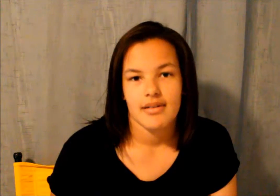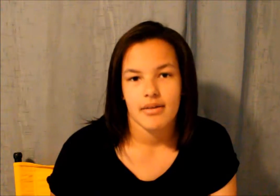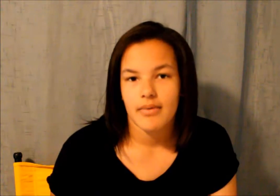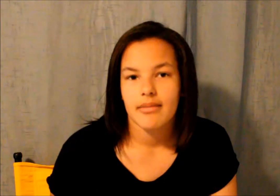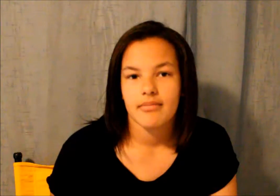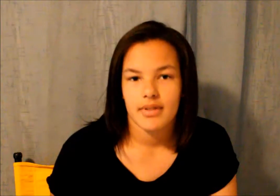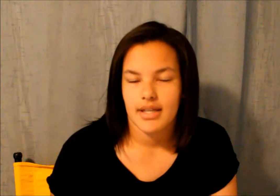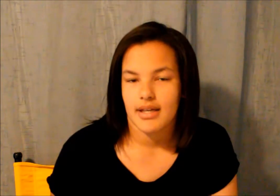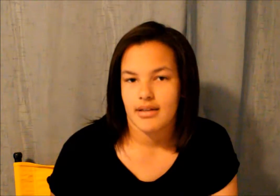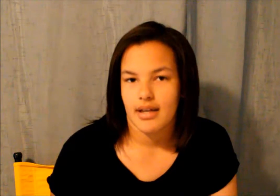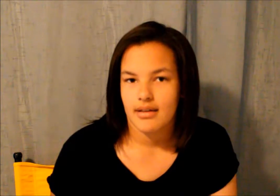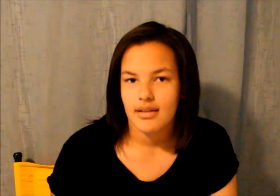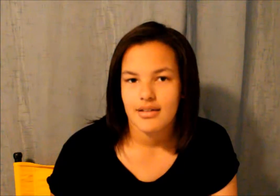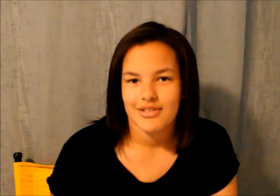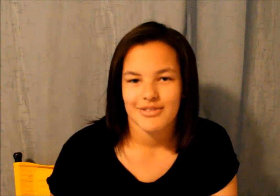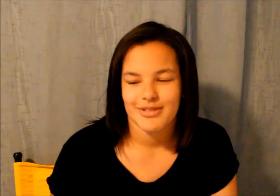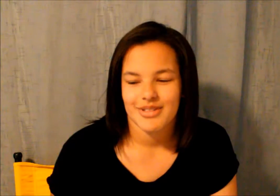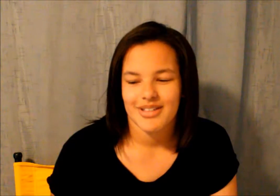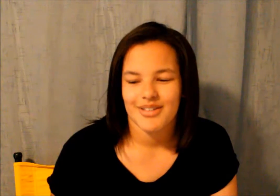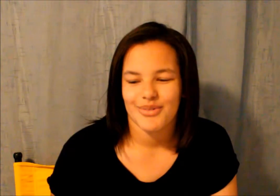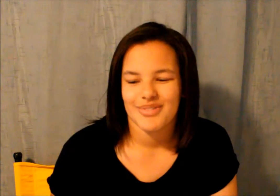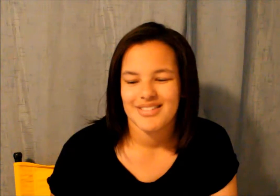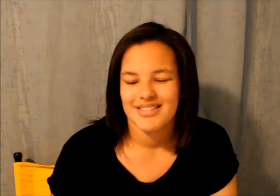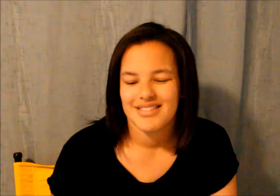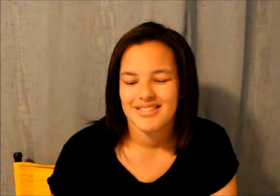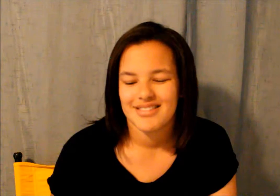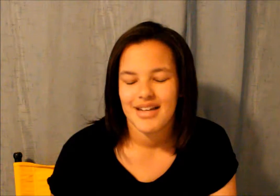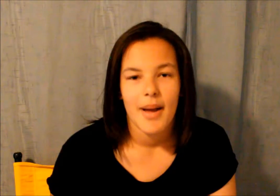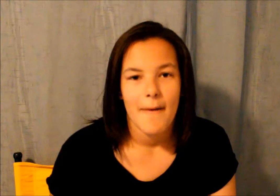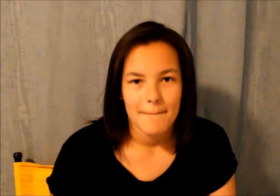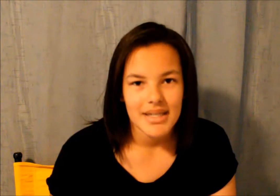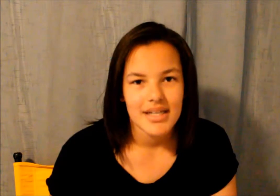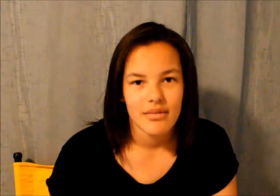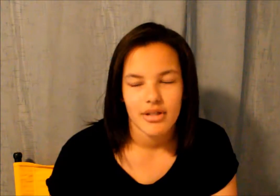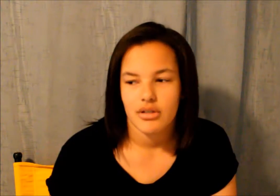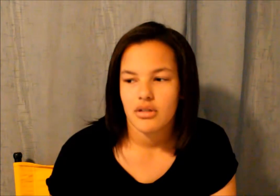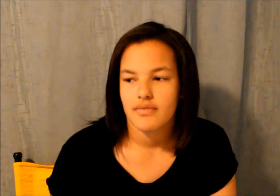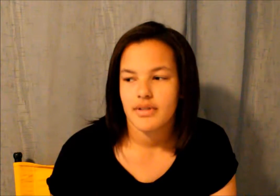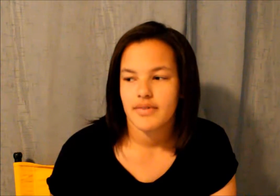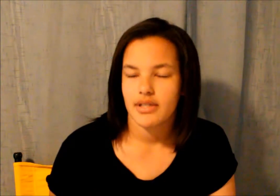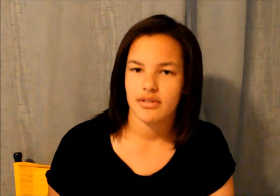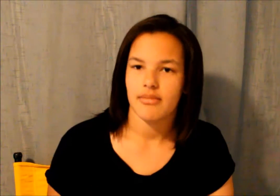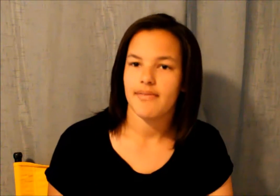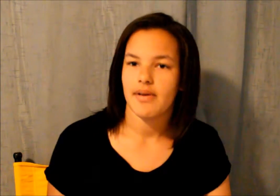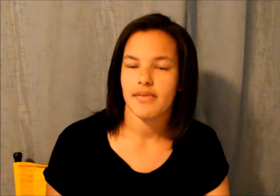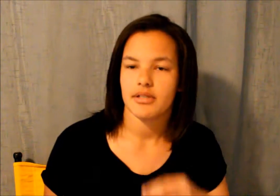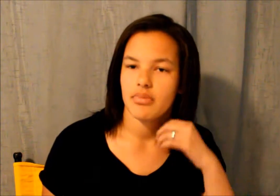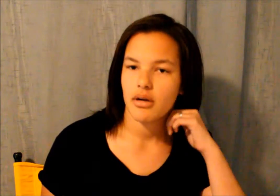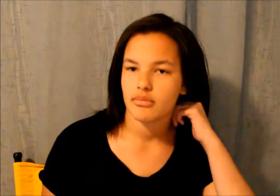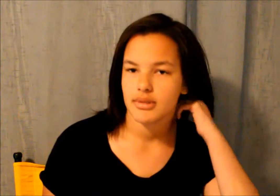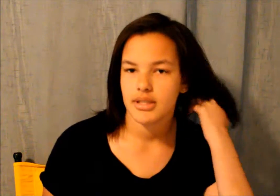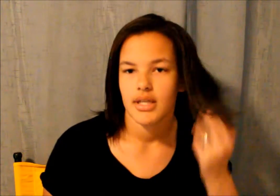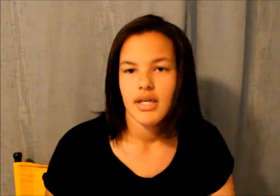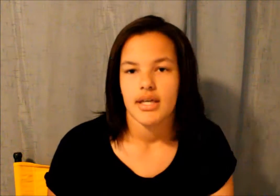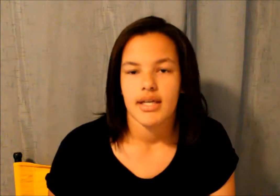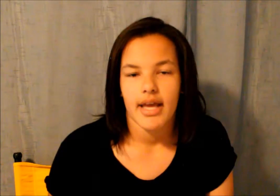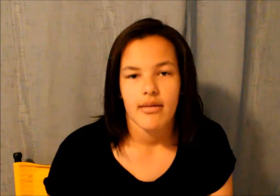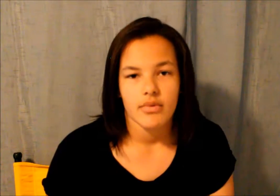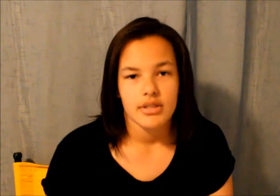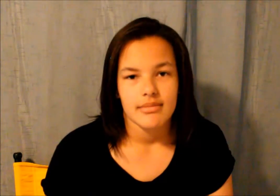it like right when they ended so just like oh but i watch all of their videos and my favorite is probably cameron